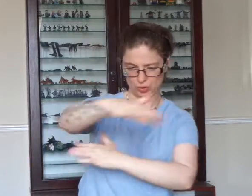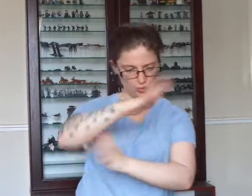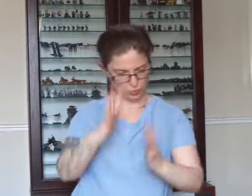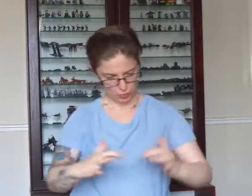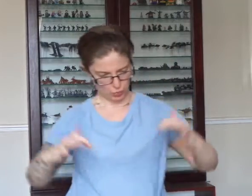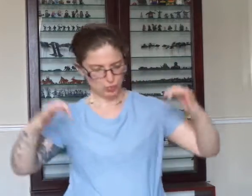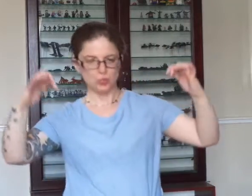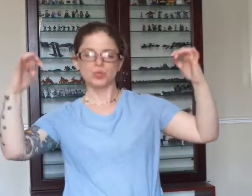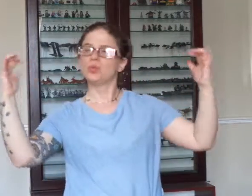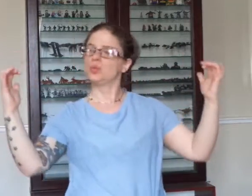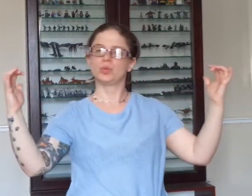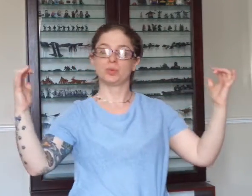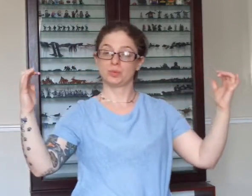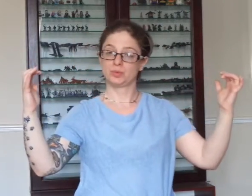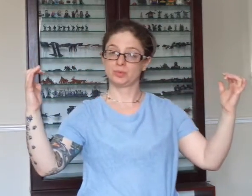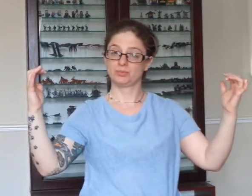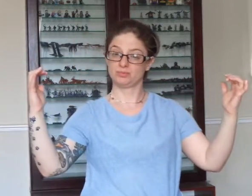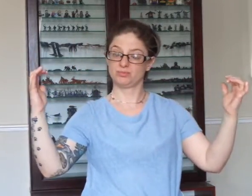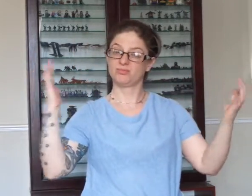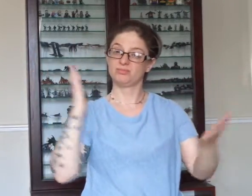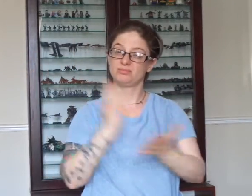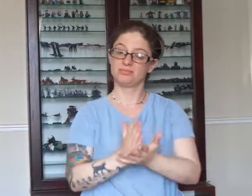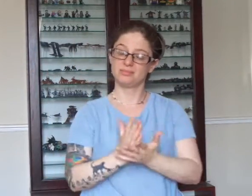I've looked at life that way.